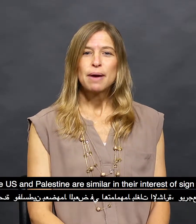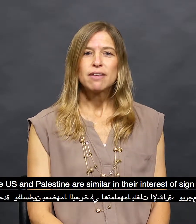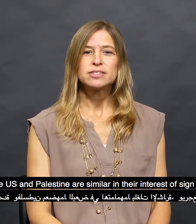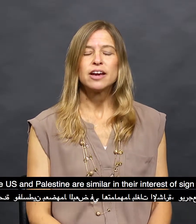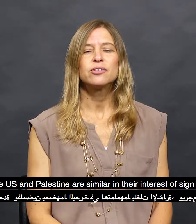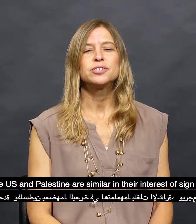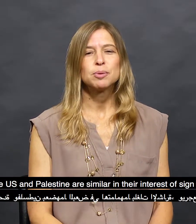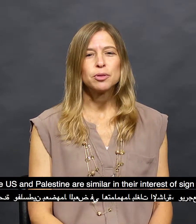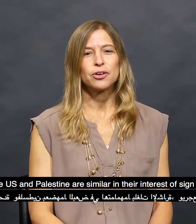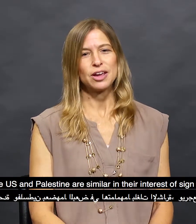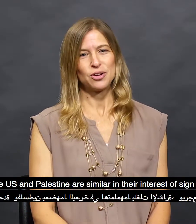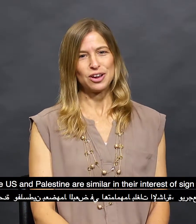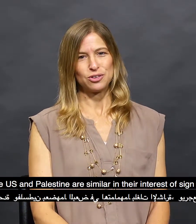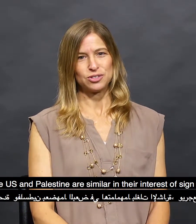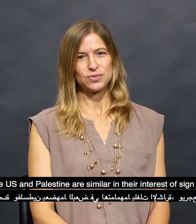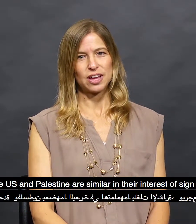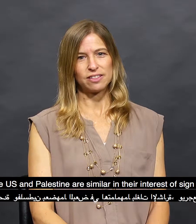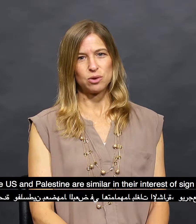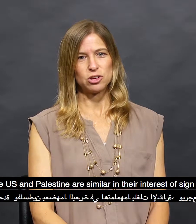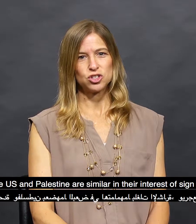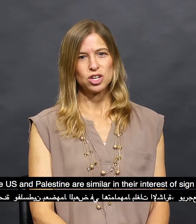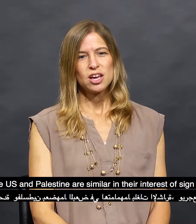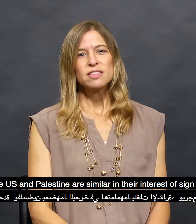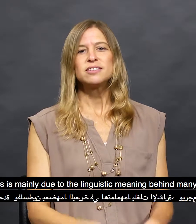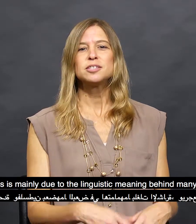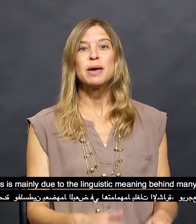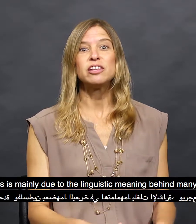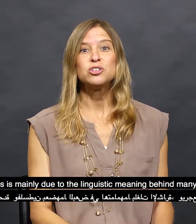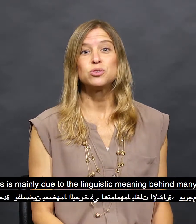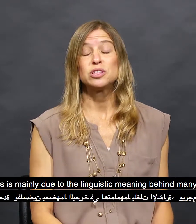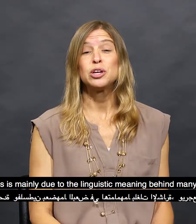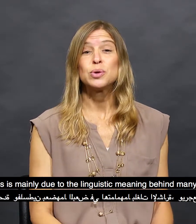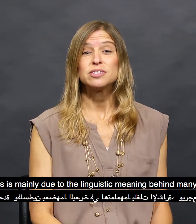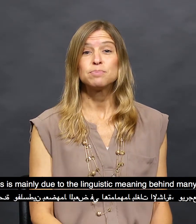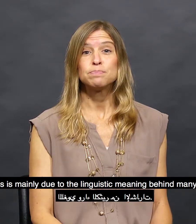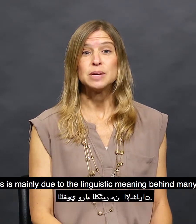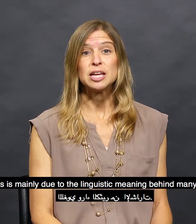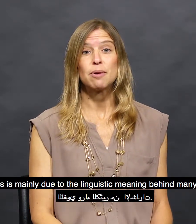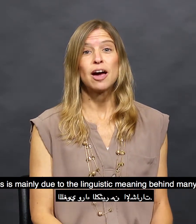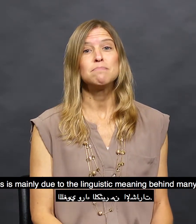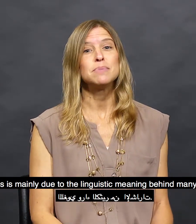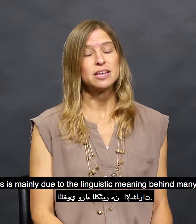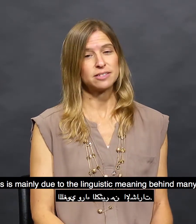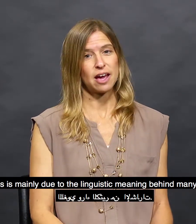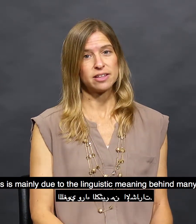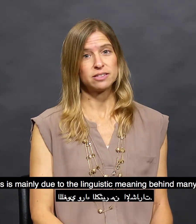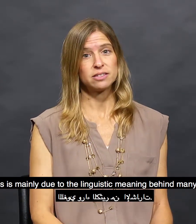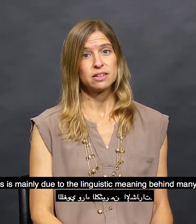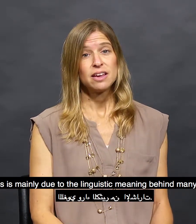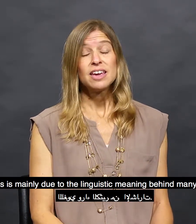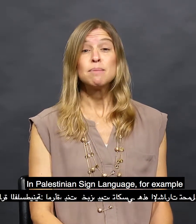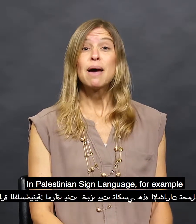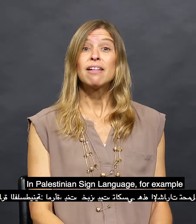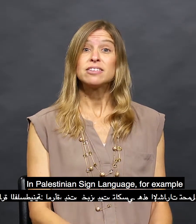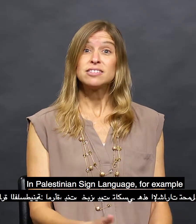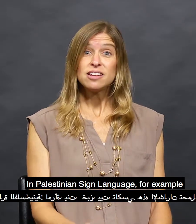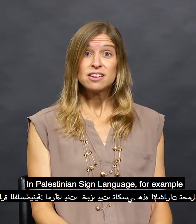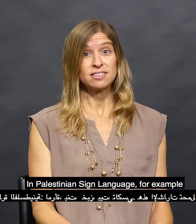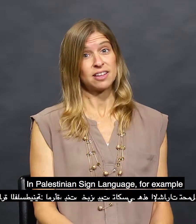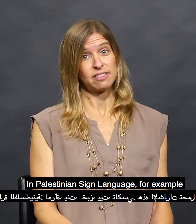Palestine are similar in their interest of sign language. This is mainly due to the linguistic meaning behind many signs. In Palestinian Sign